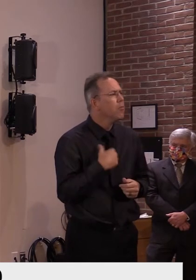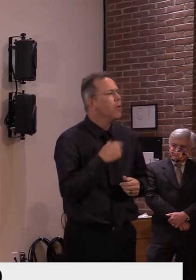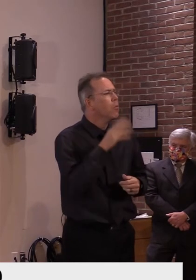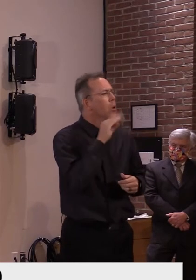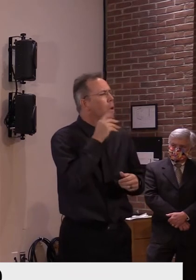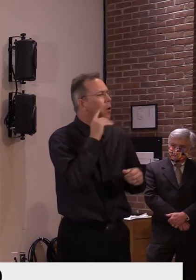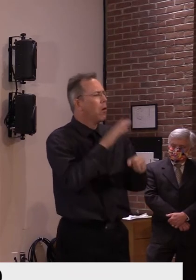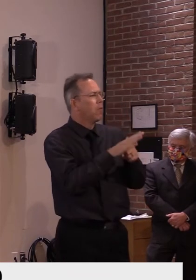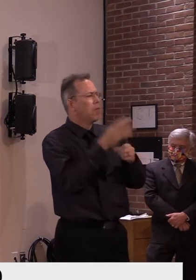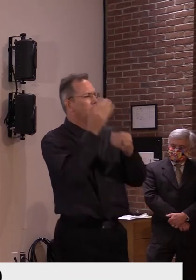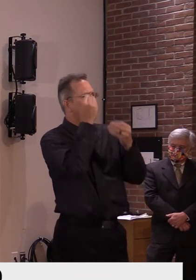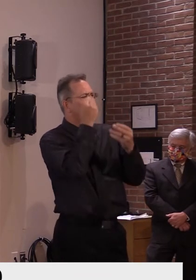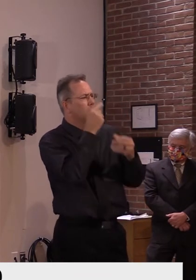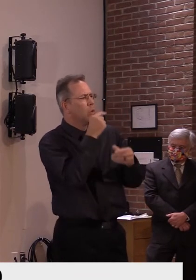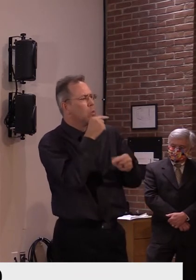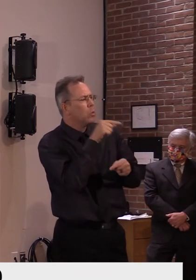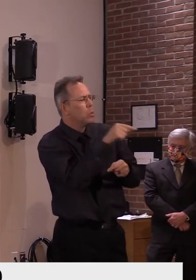for sure.